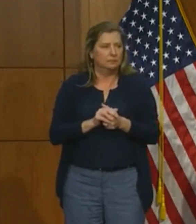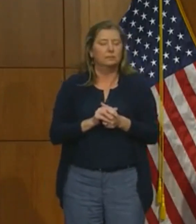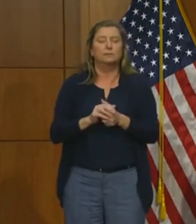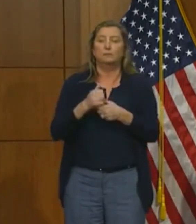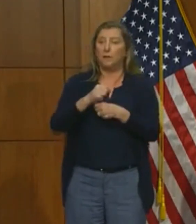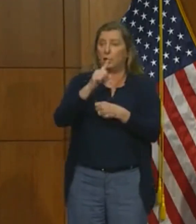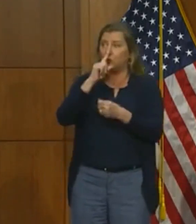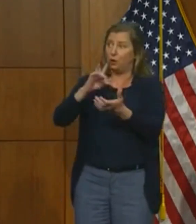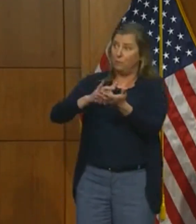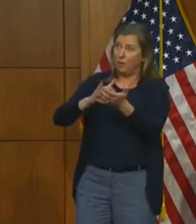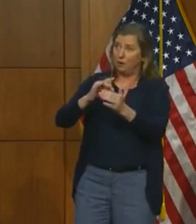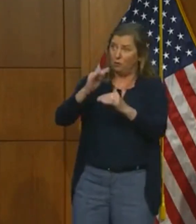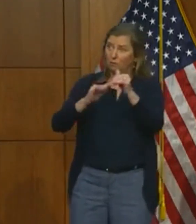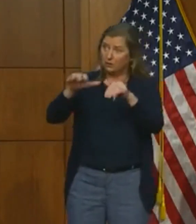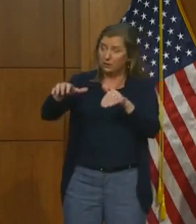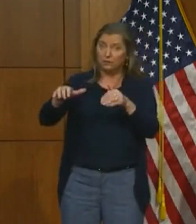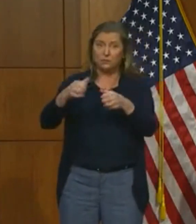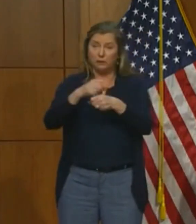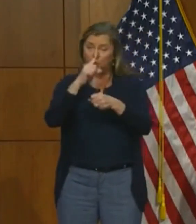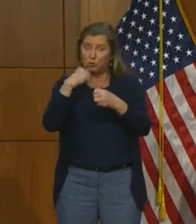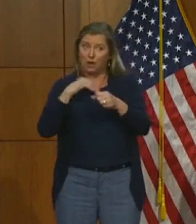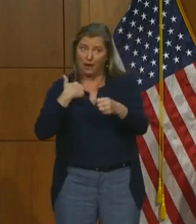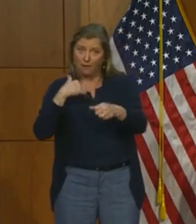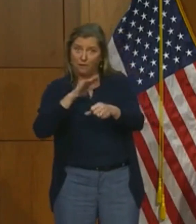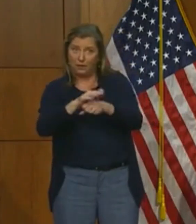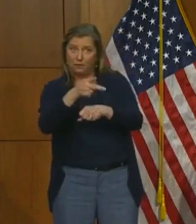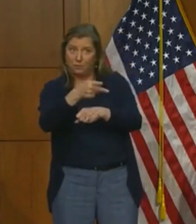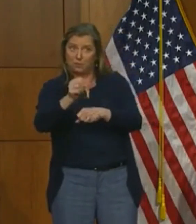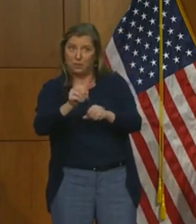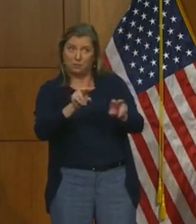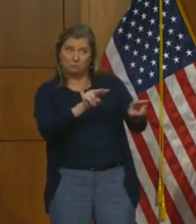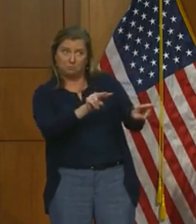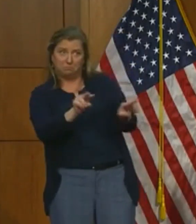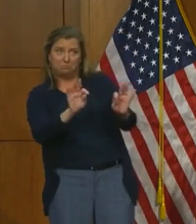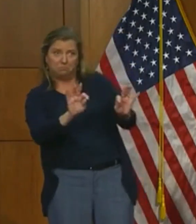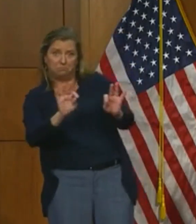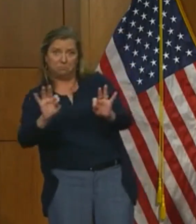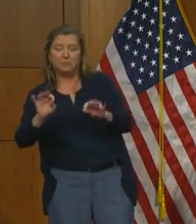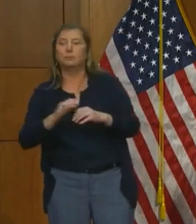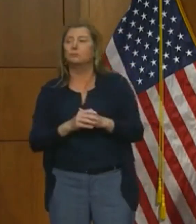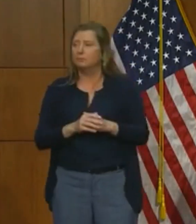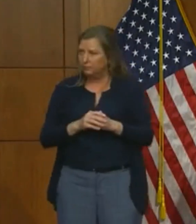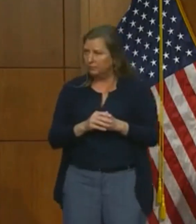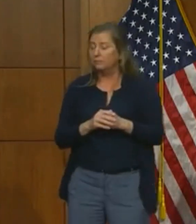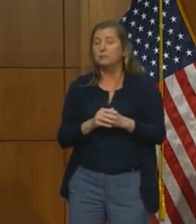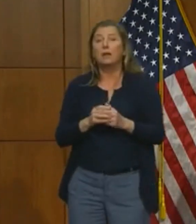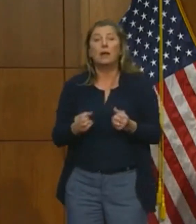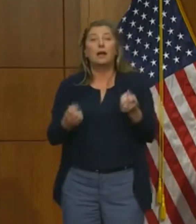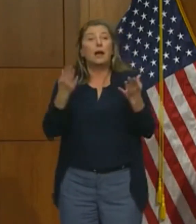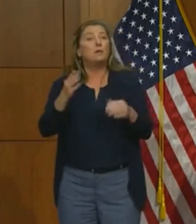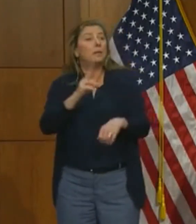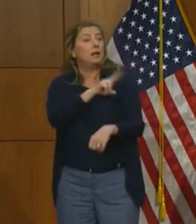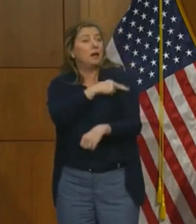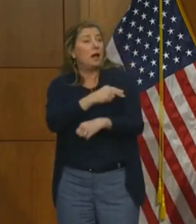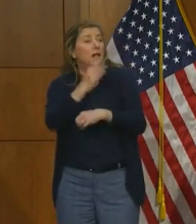facilities have the PPE that they need. Our hospital bed capacity remains steady.